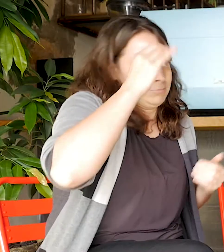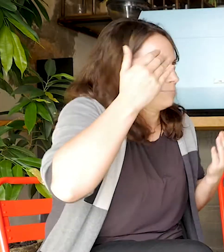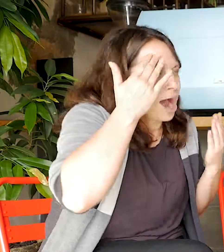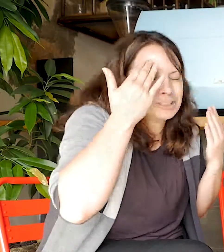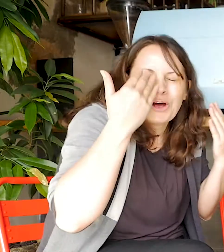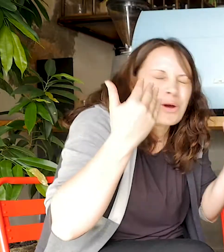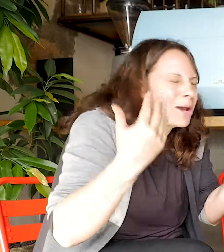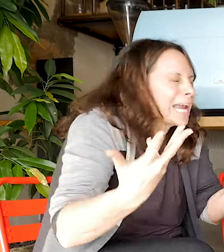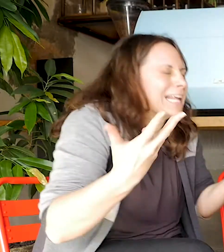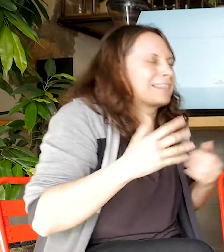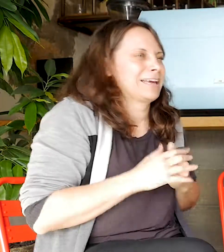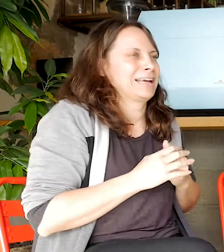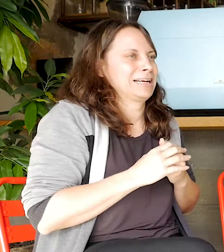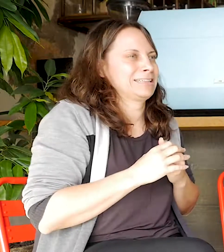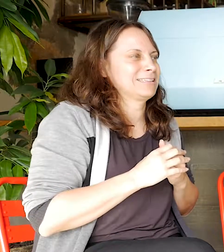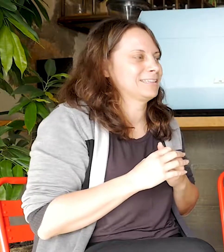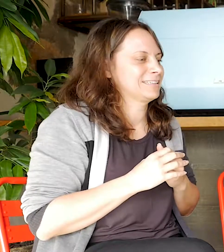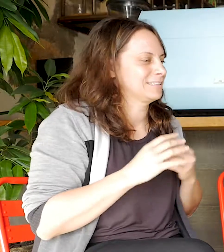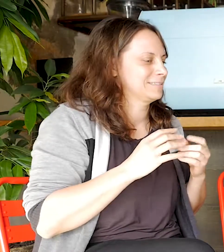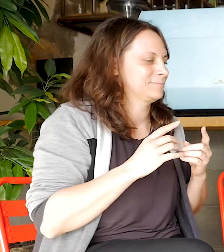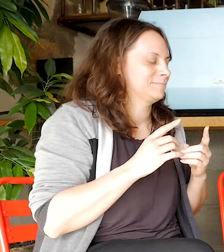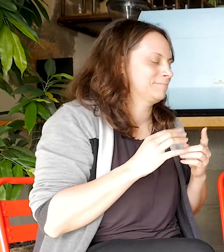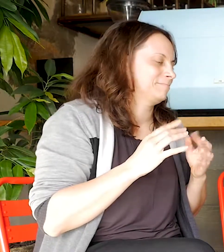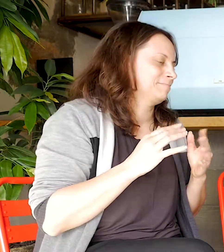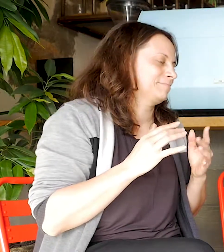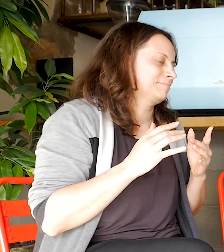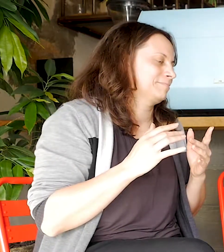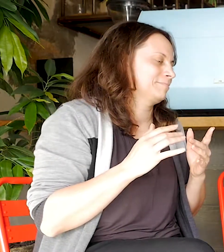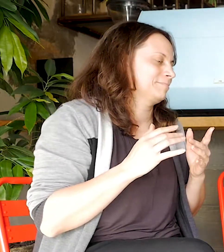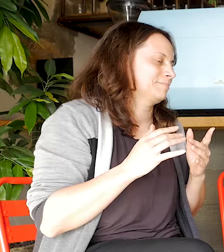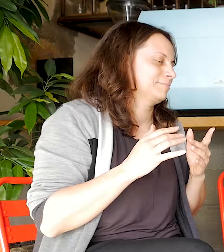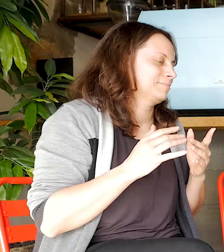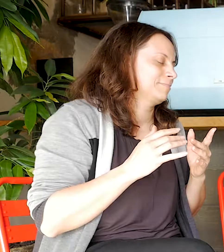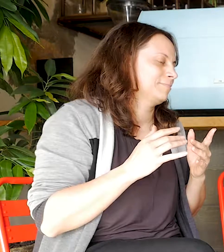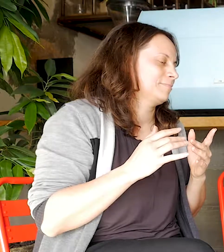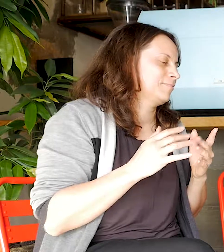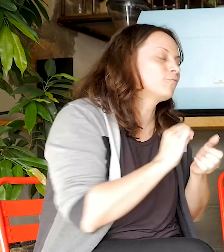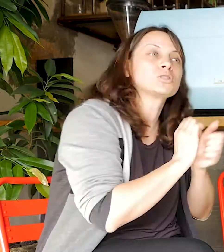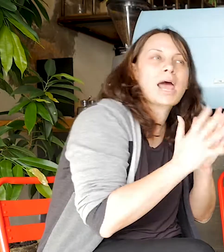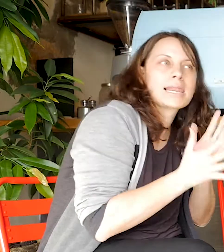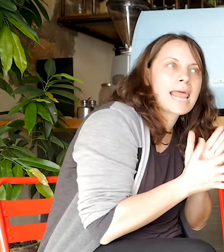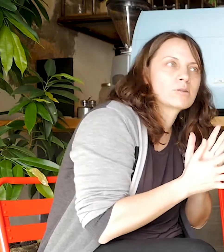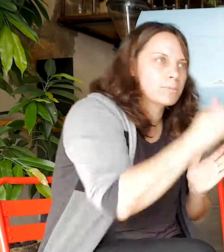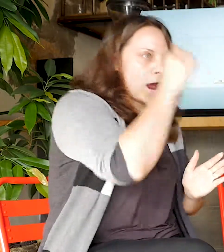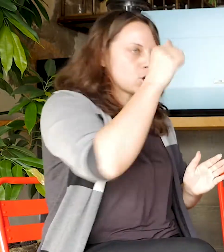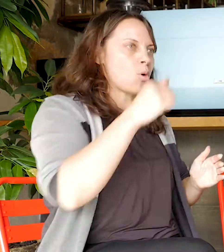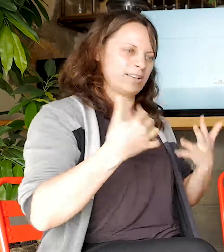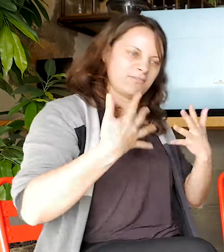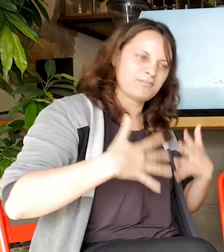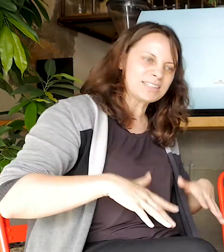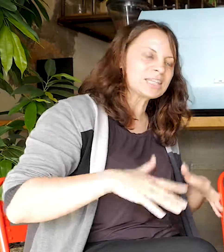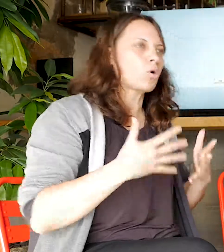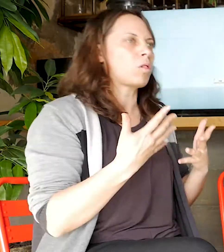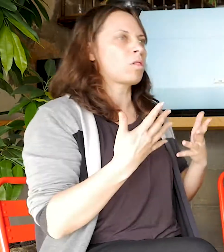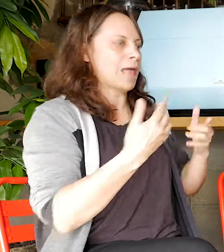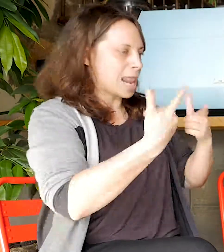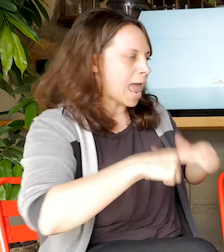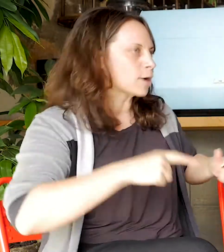actually about sign language, but because it is so much more physical. And I think often we don't